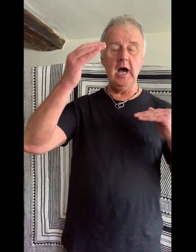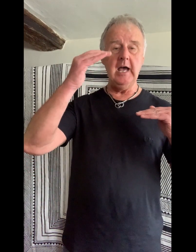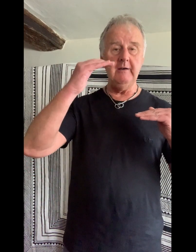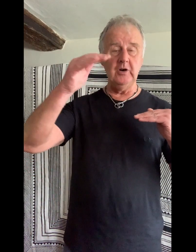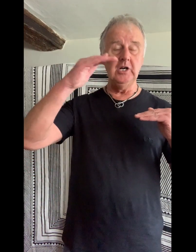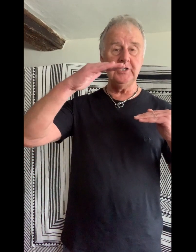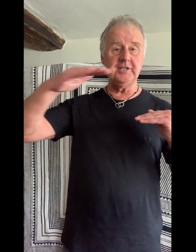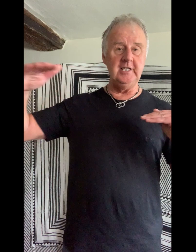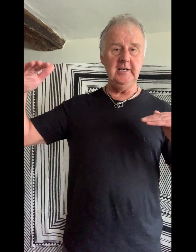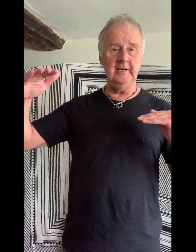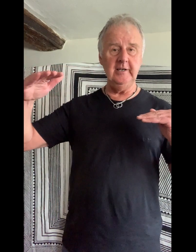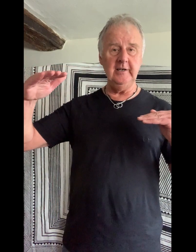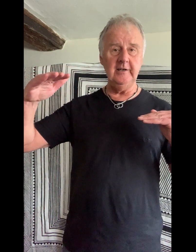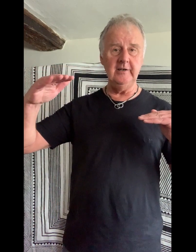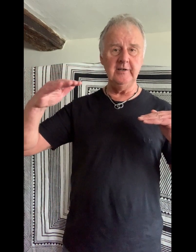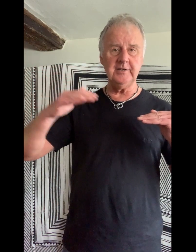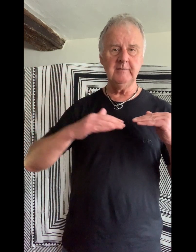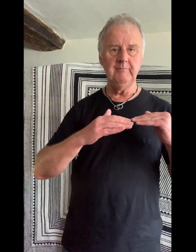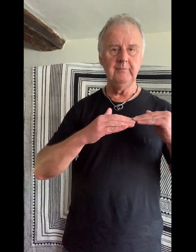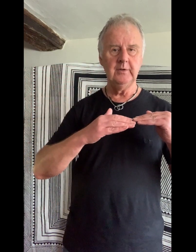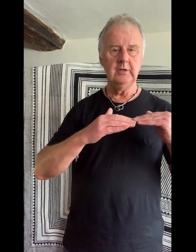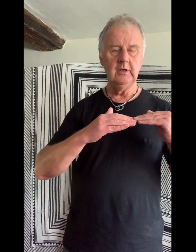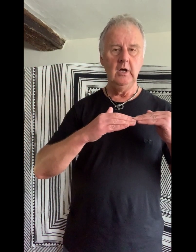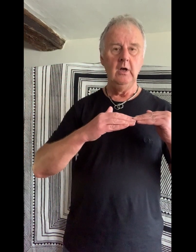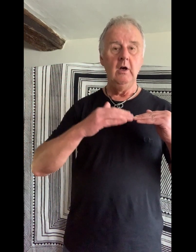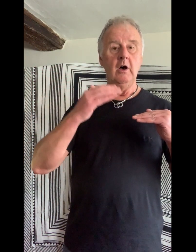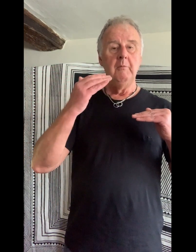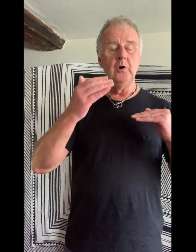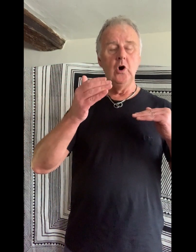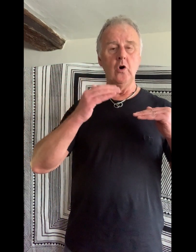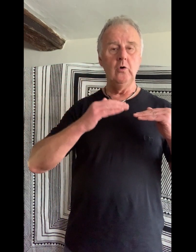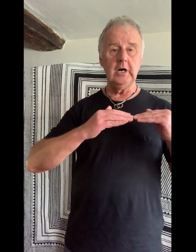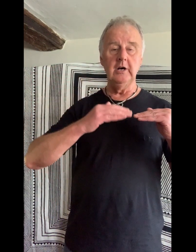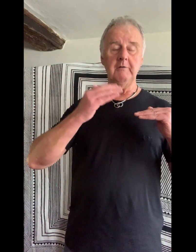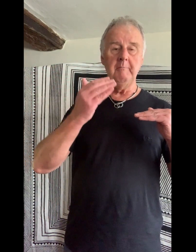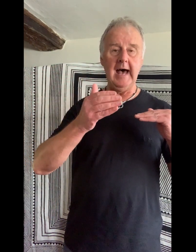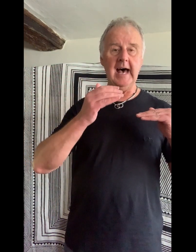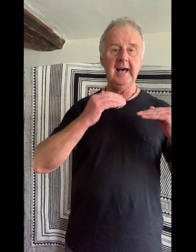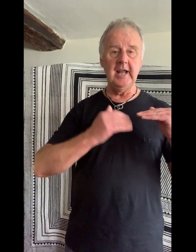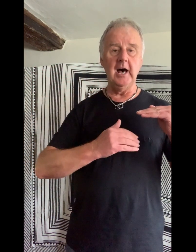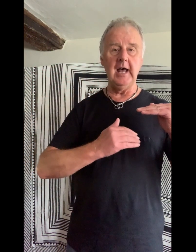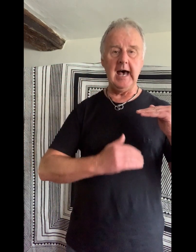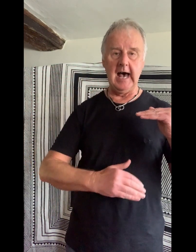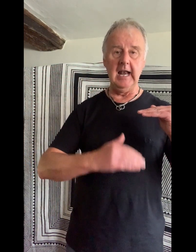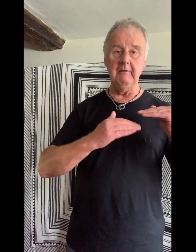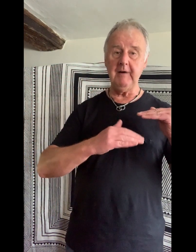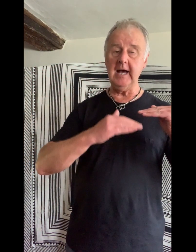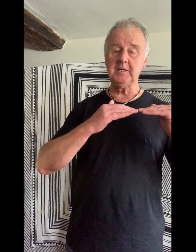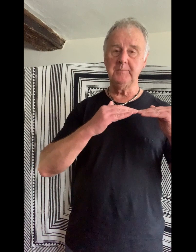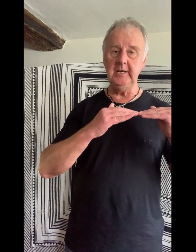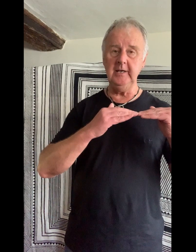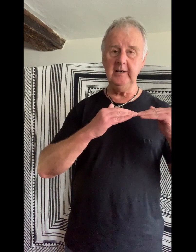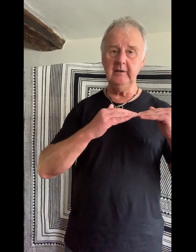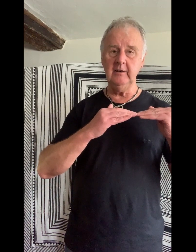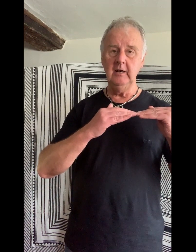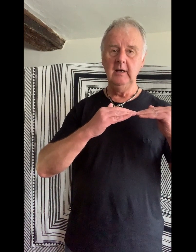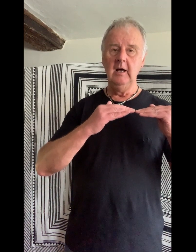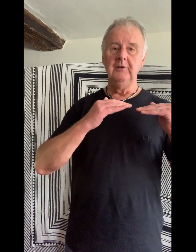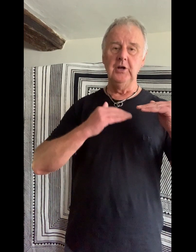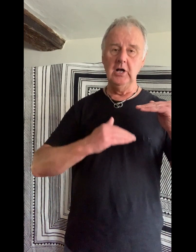private tears. Broken man on a Halifax pier. The